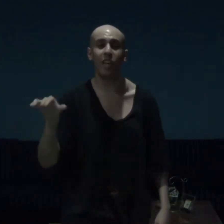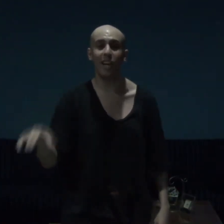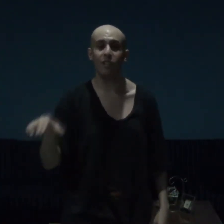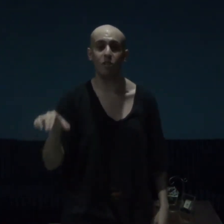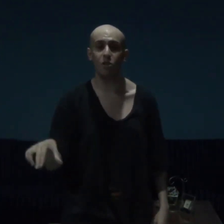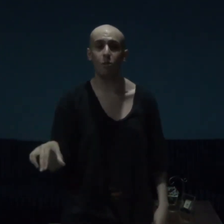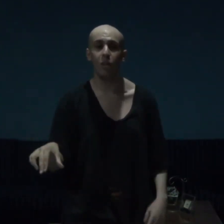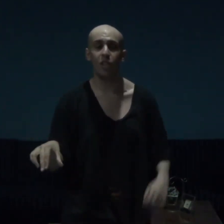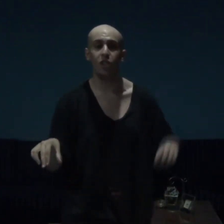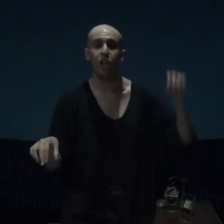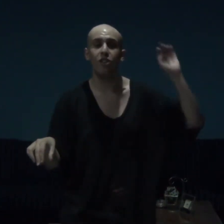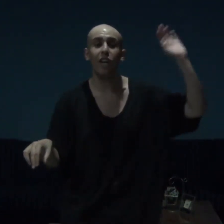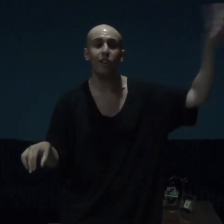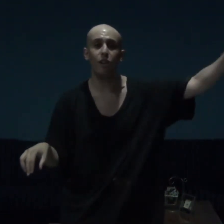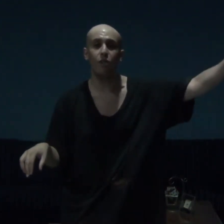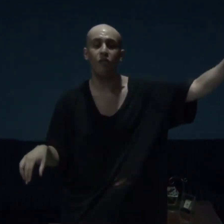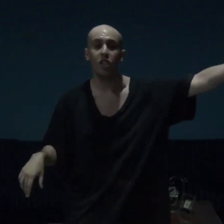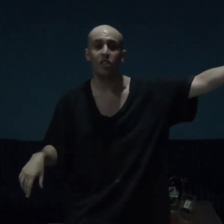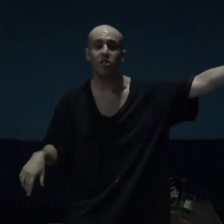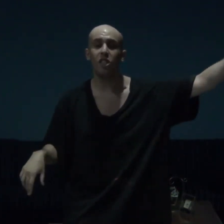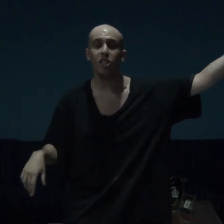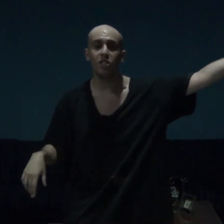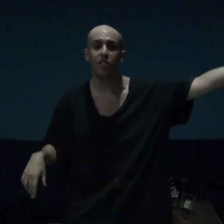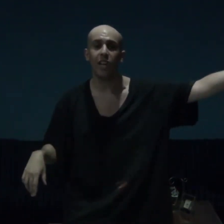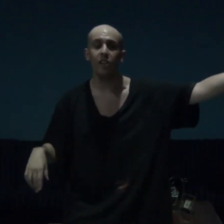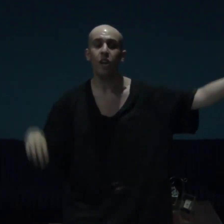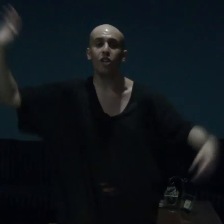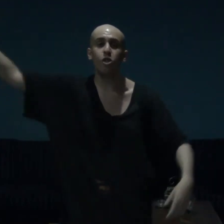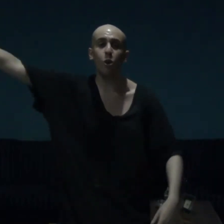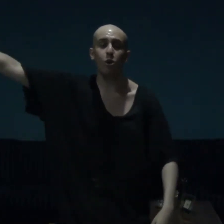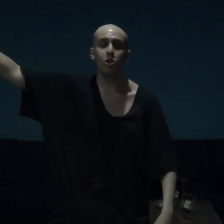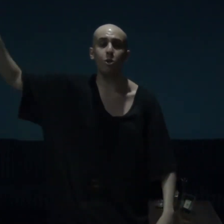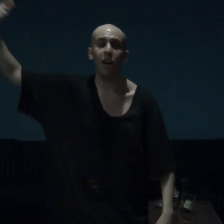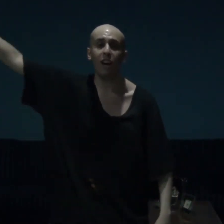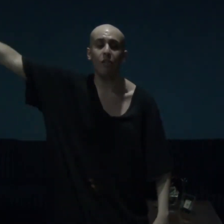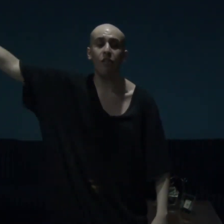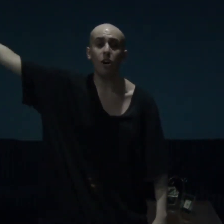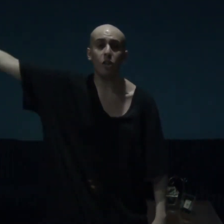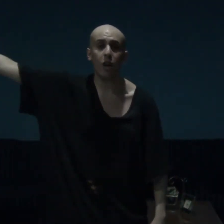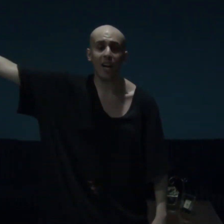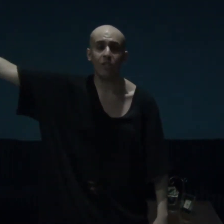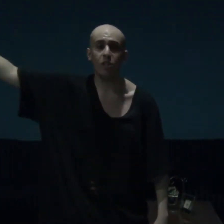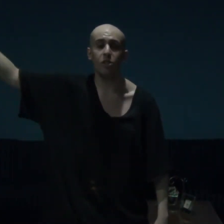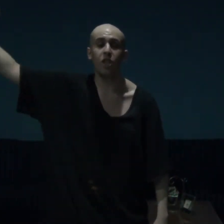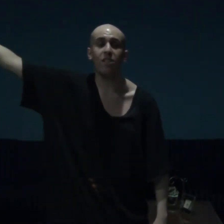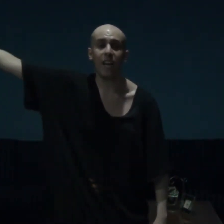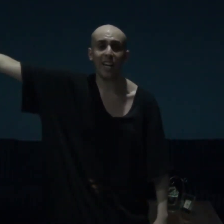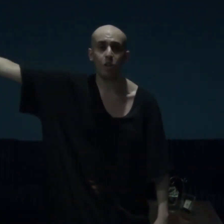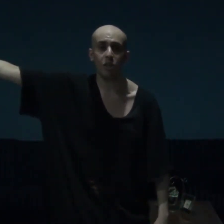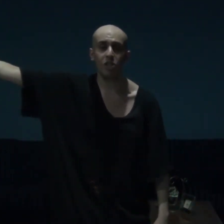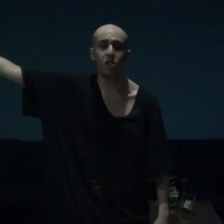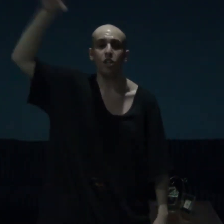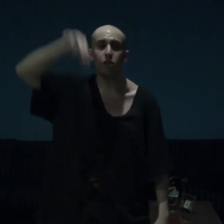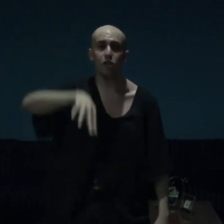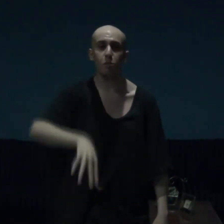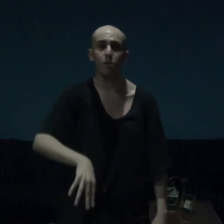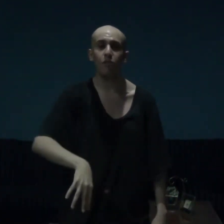actor, much, and I love, Chelsea Islan, and you also have, other actors, and actresses, in this movie,